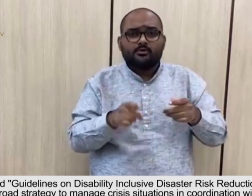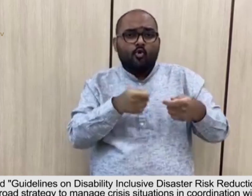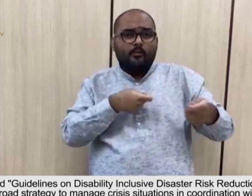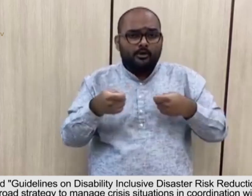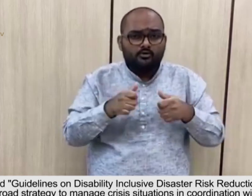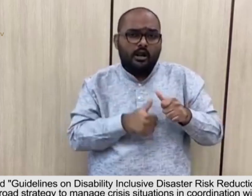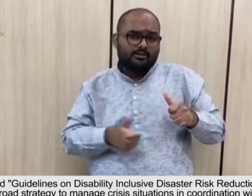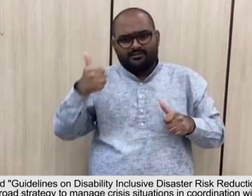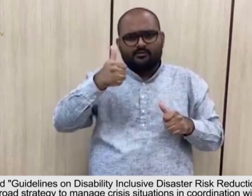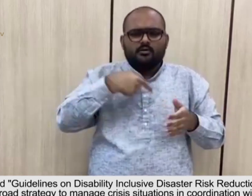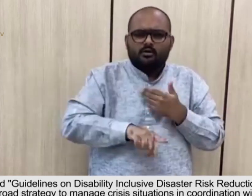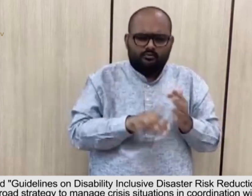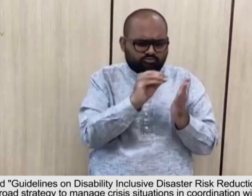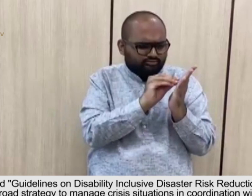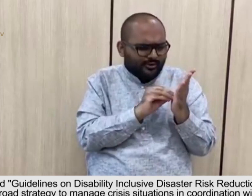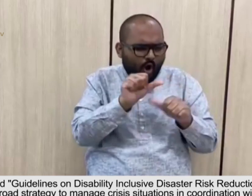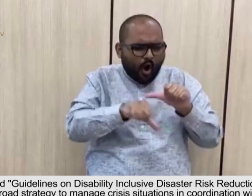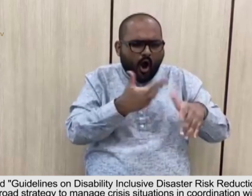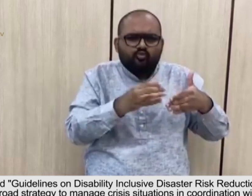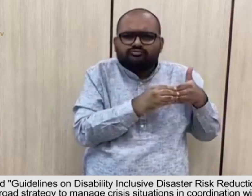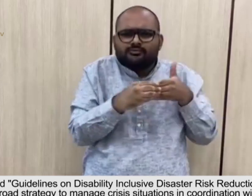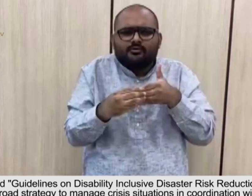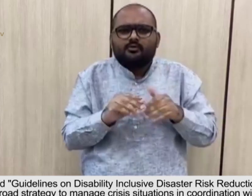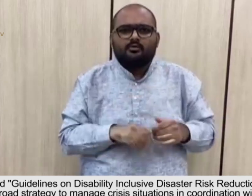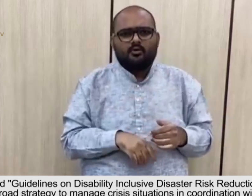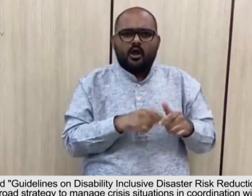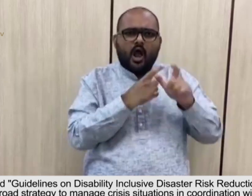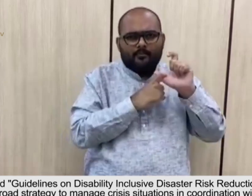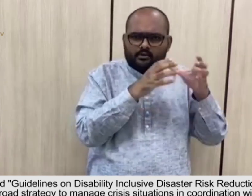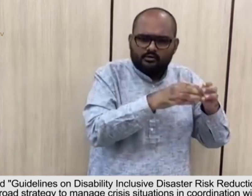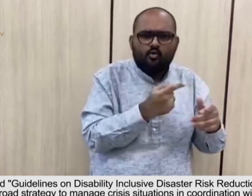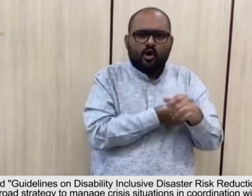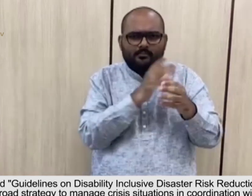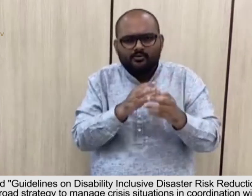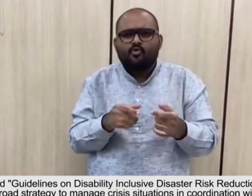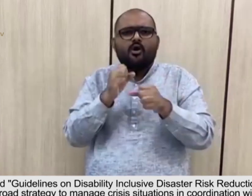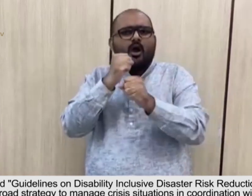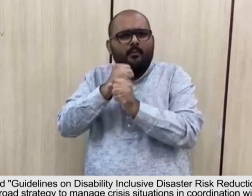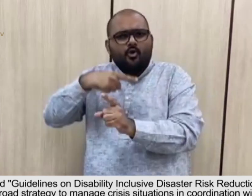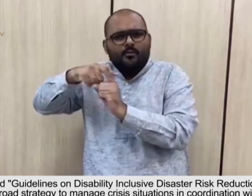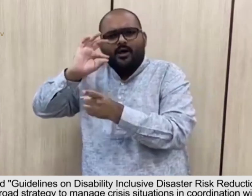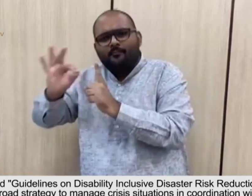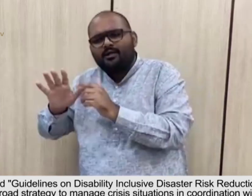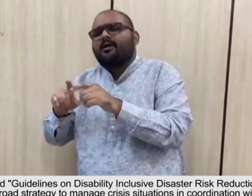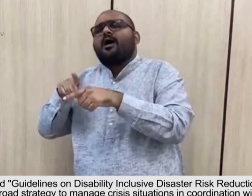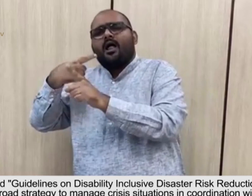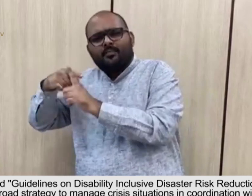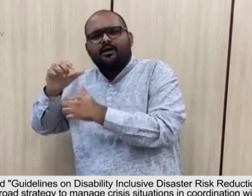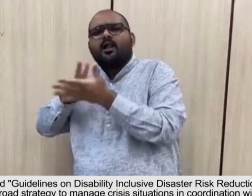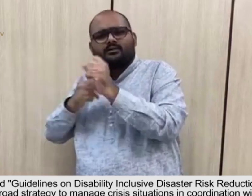formulated guidelines on Disability Inclusive Disaster Risk Reduction which contained broad strategy to manage